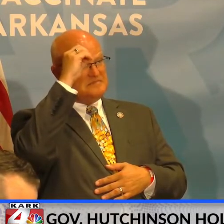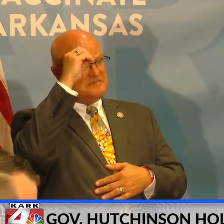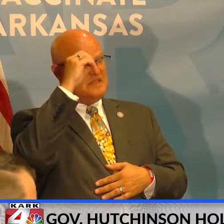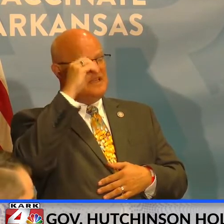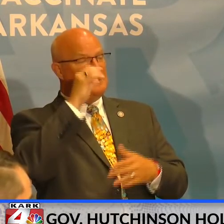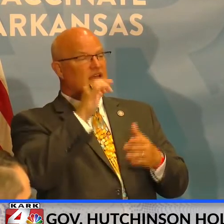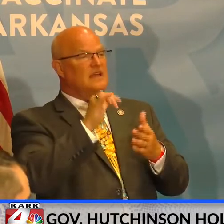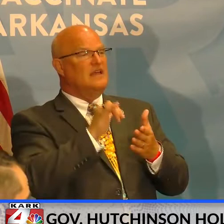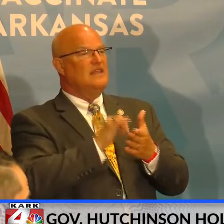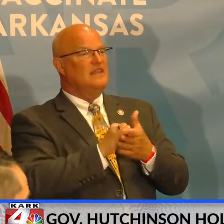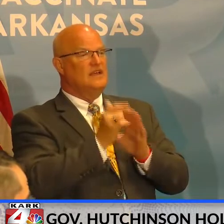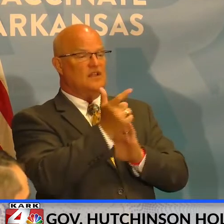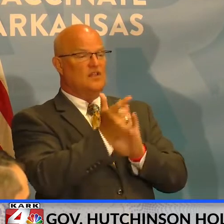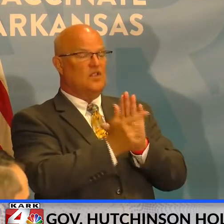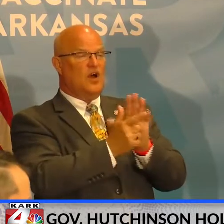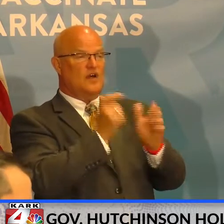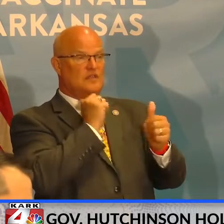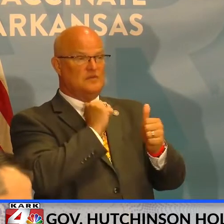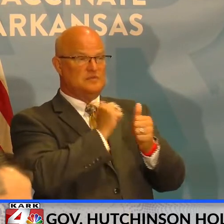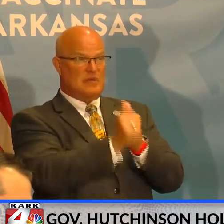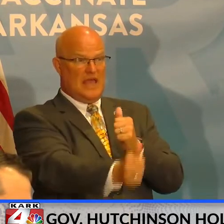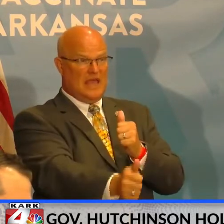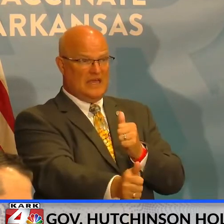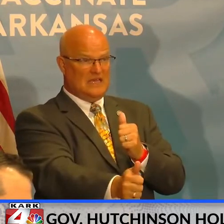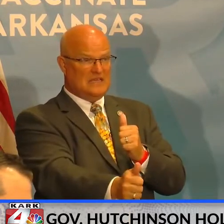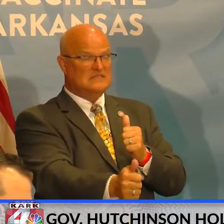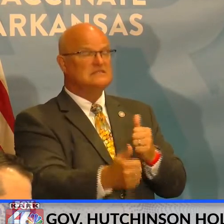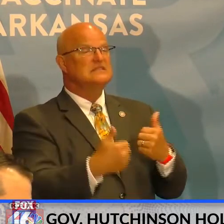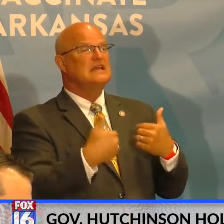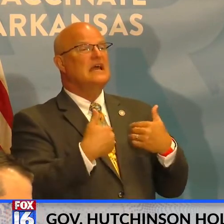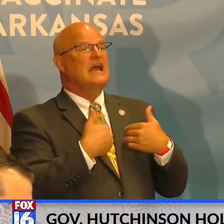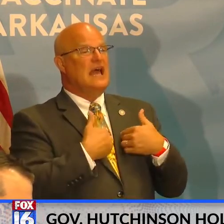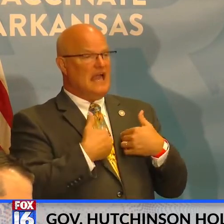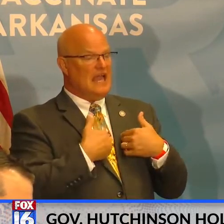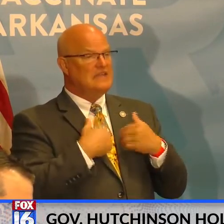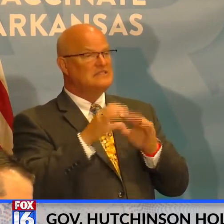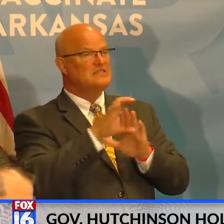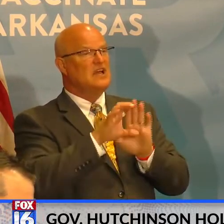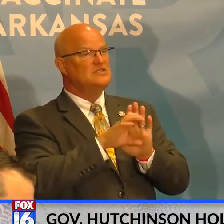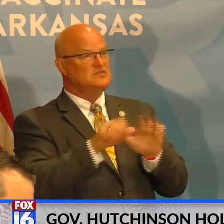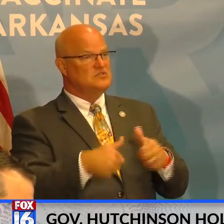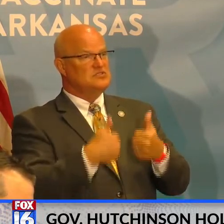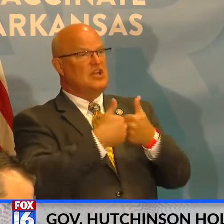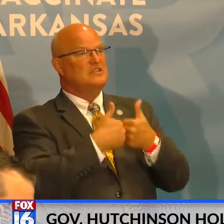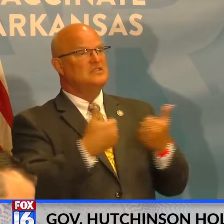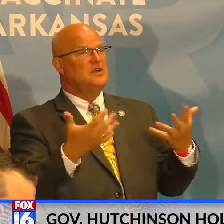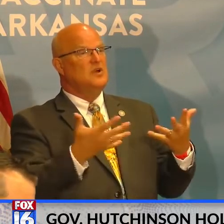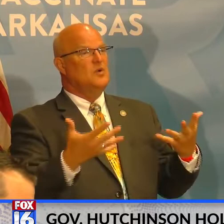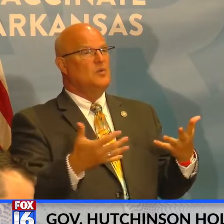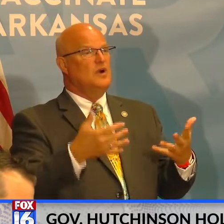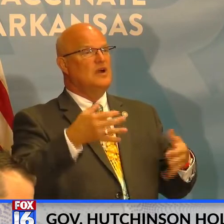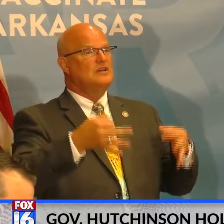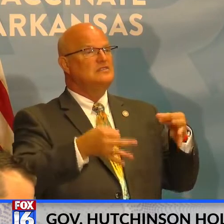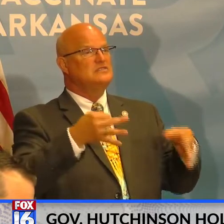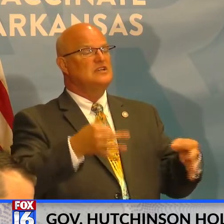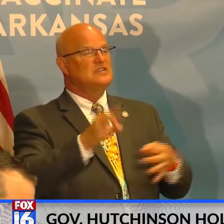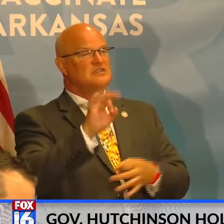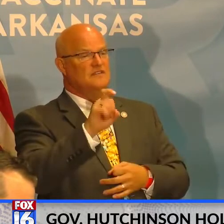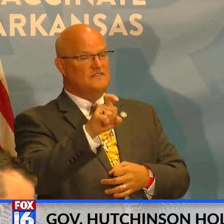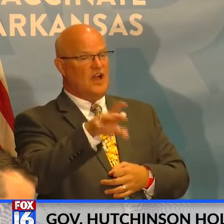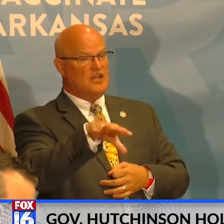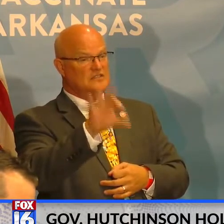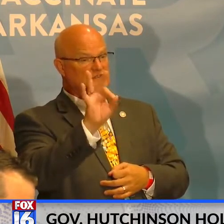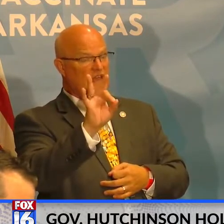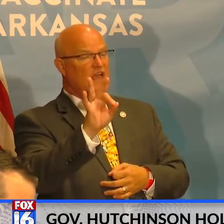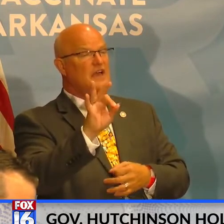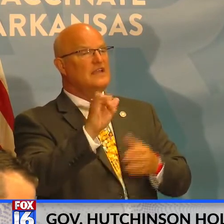you know, the, uh, law that was passed, uh, has constitutional challenges and that's what Judge Fox found. And, uh,